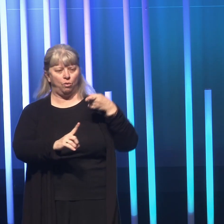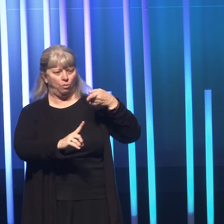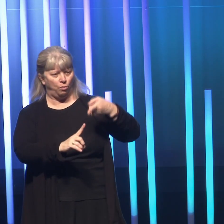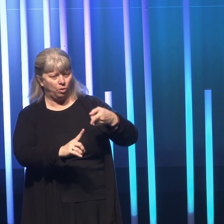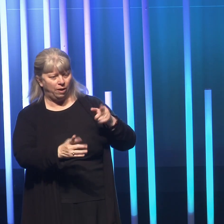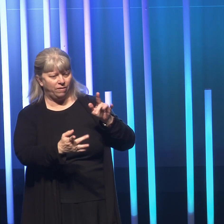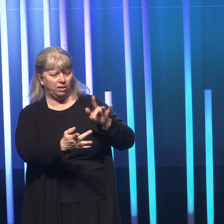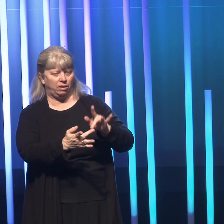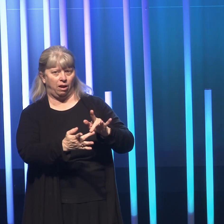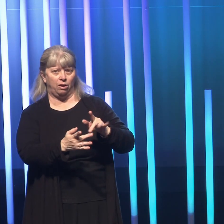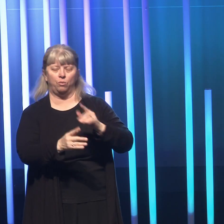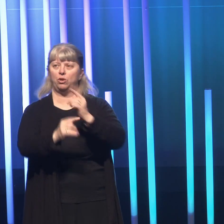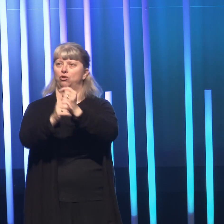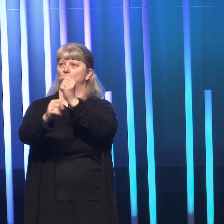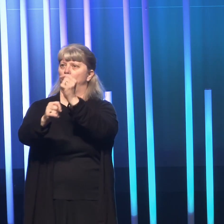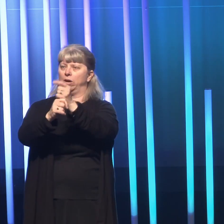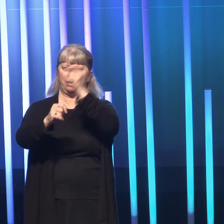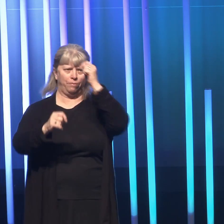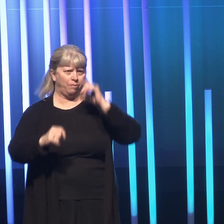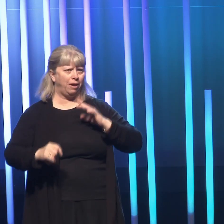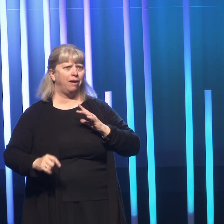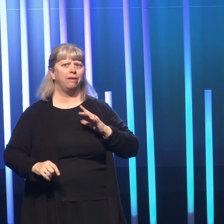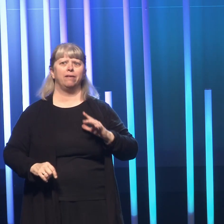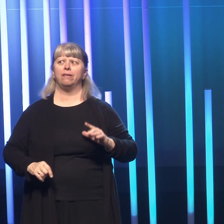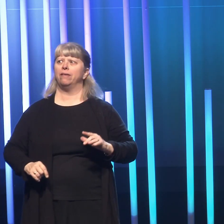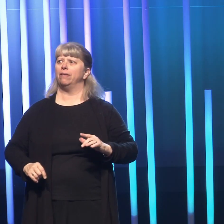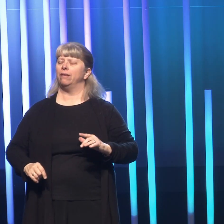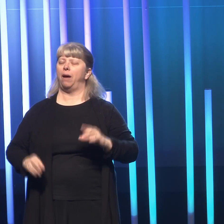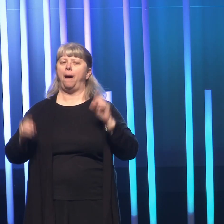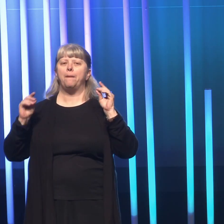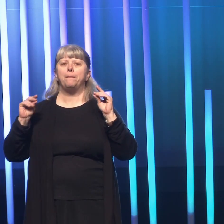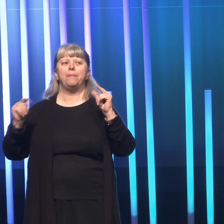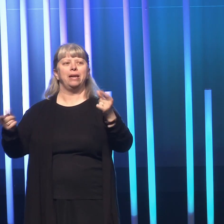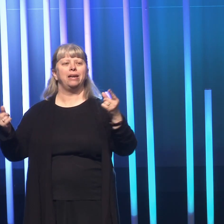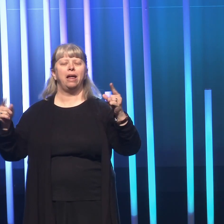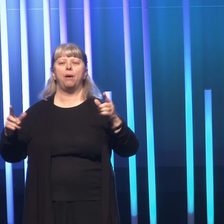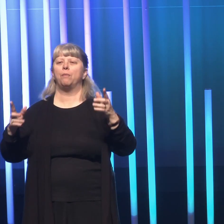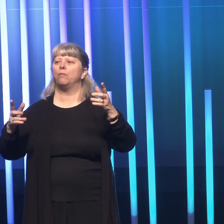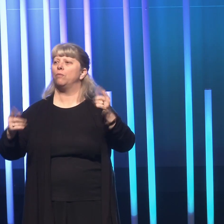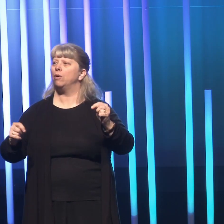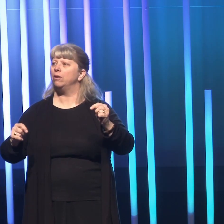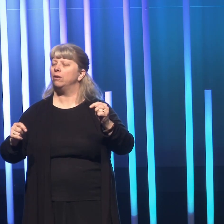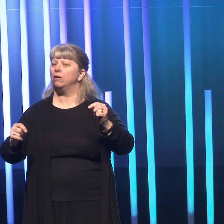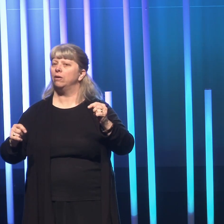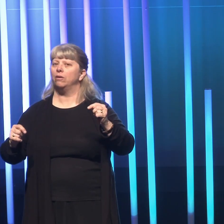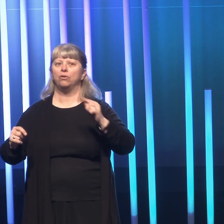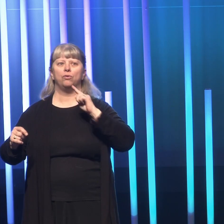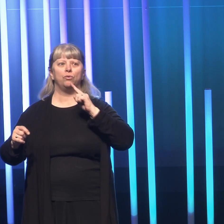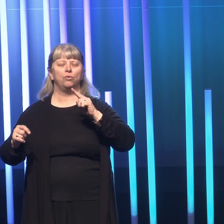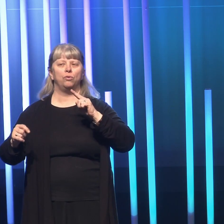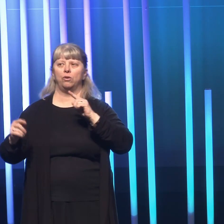of contact with the truck and the man. Immediately there out of the tree line right next to me,